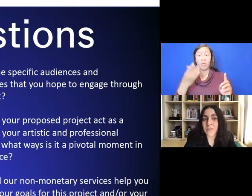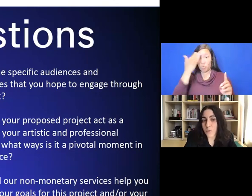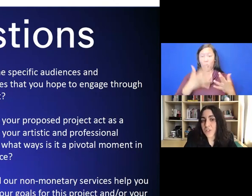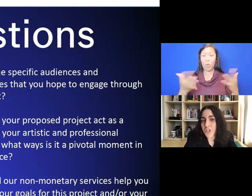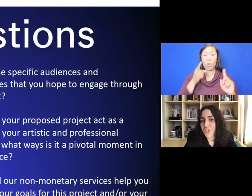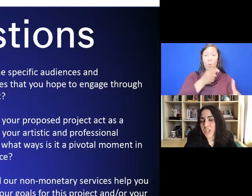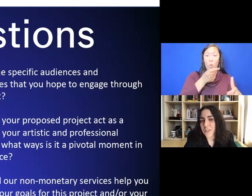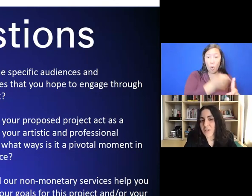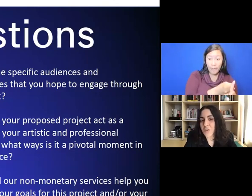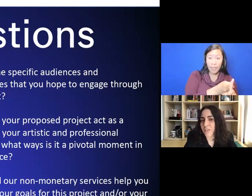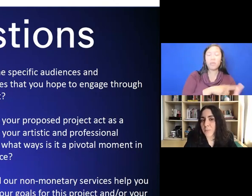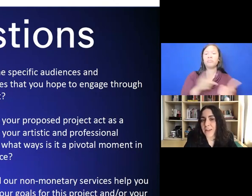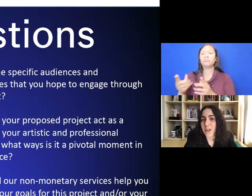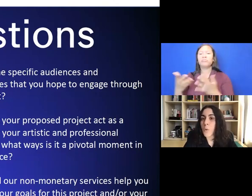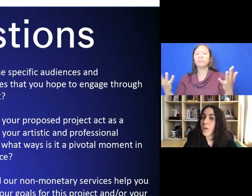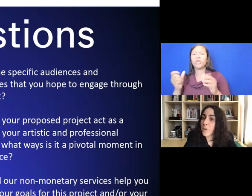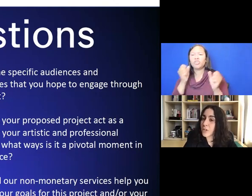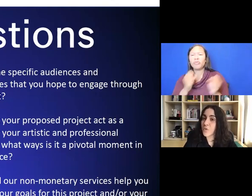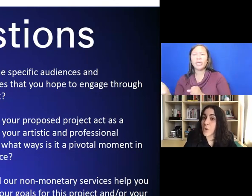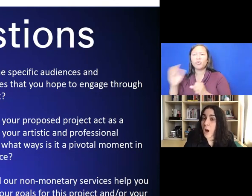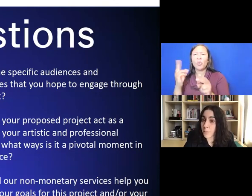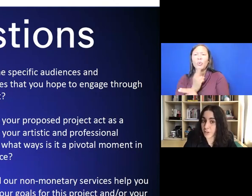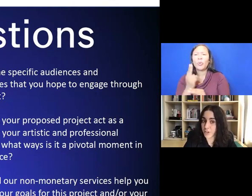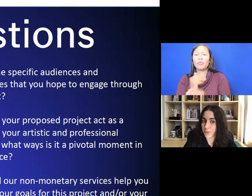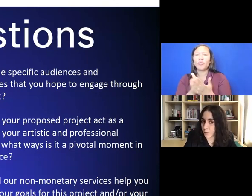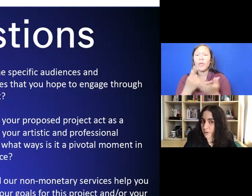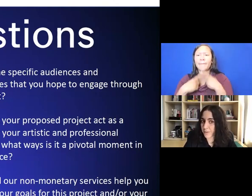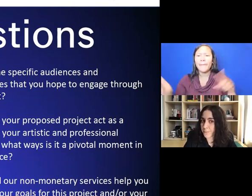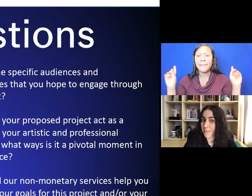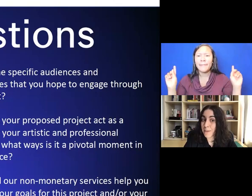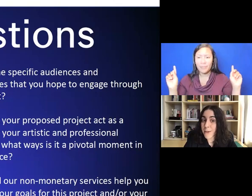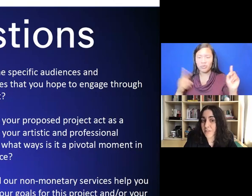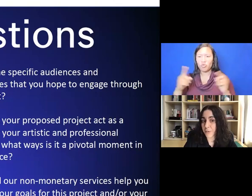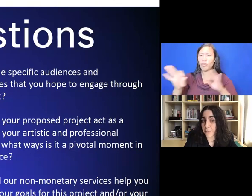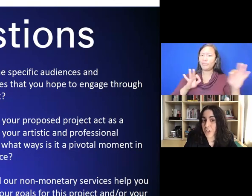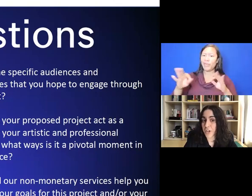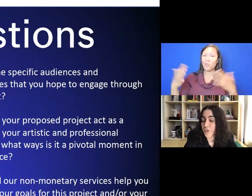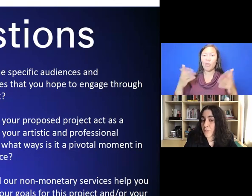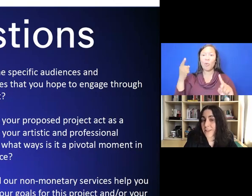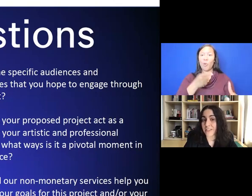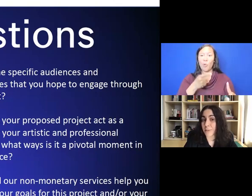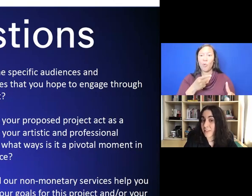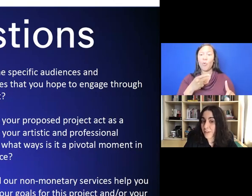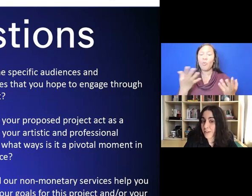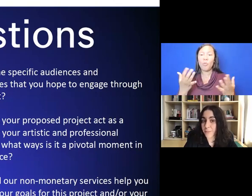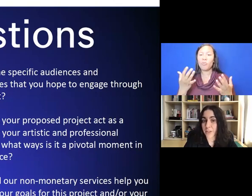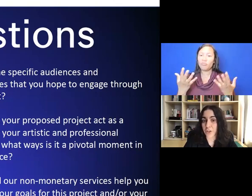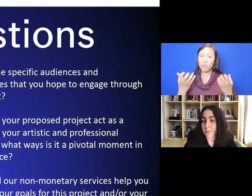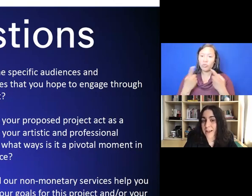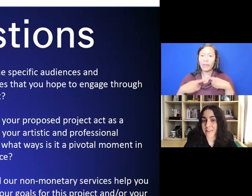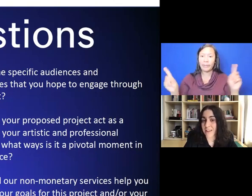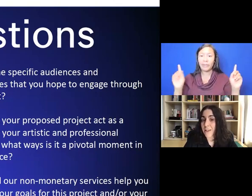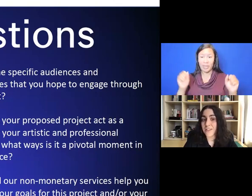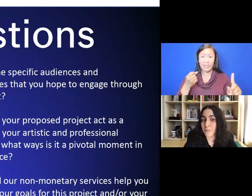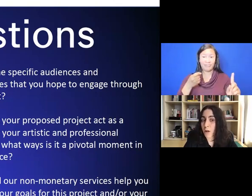This question is a chance for you to explain what you wish to accomplish with your work, the impact of your project. The could be specific, it could